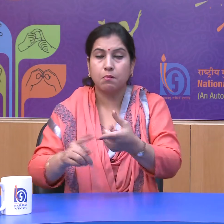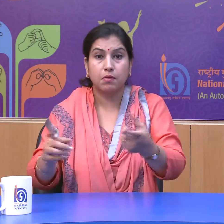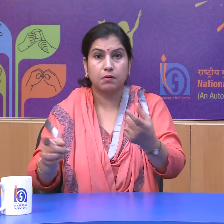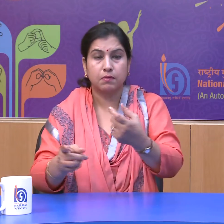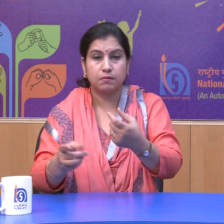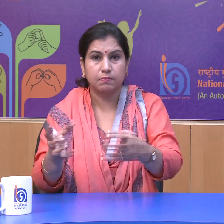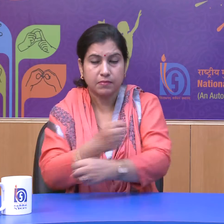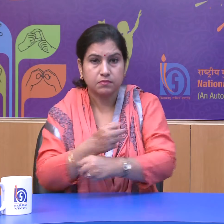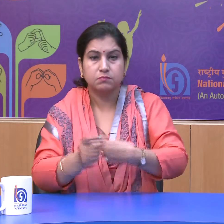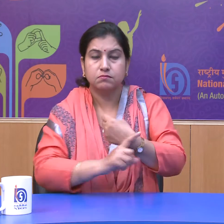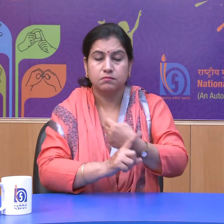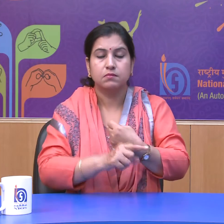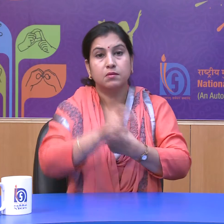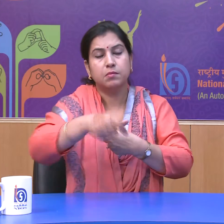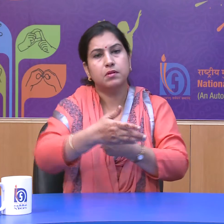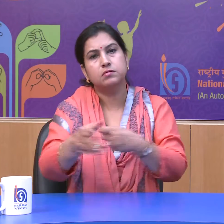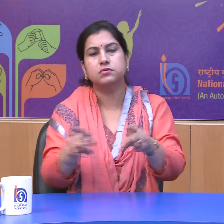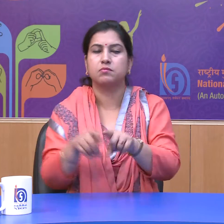people will also start following them.